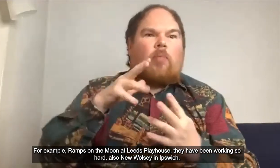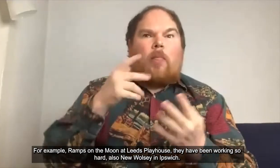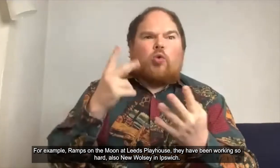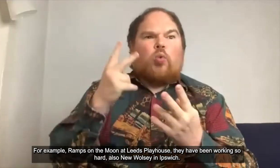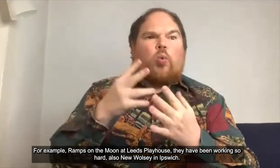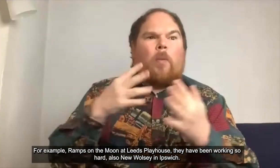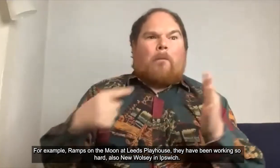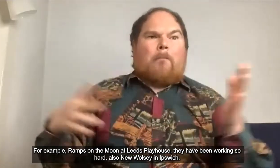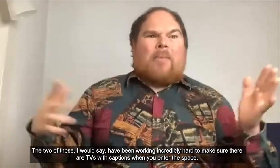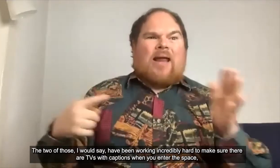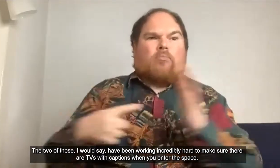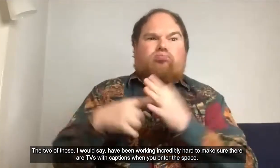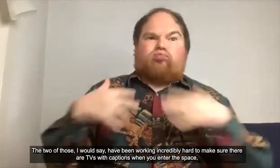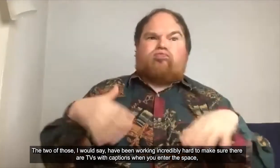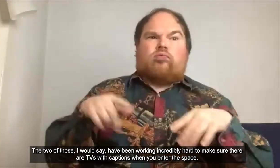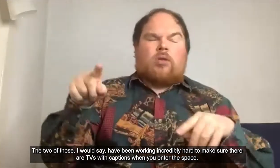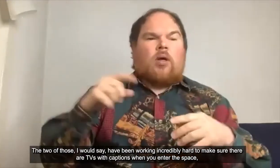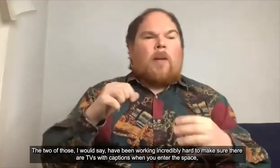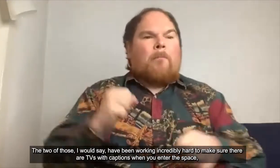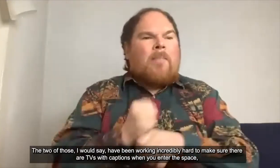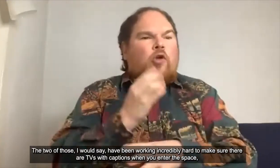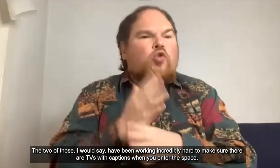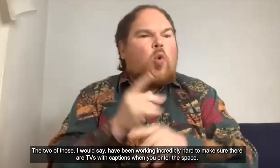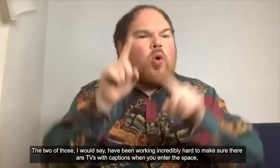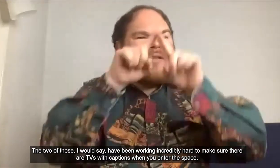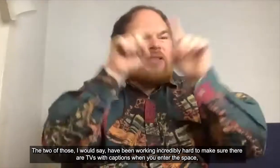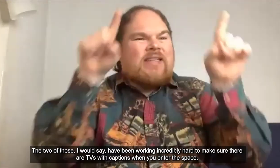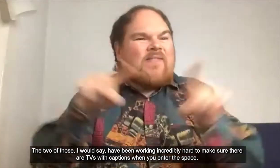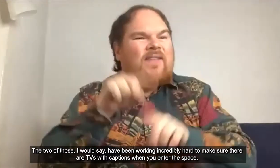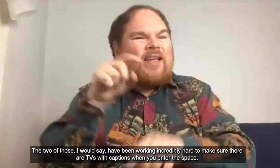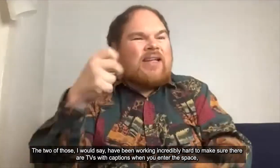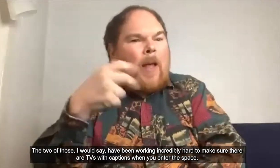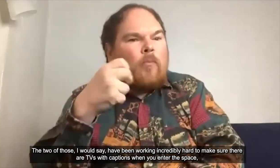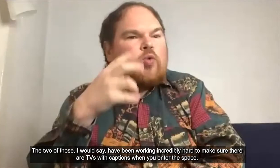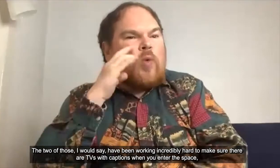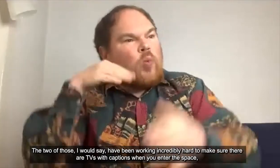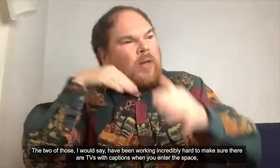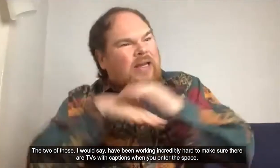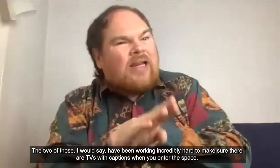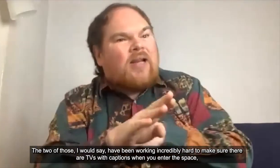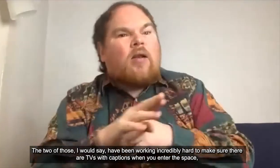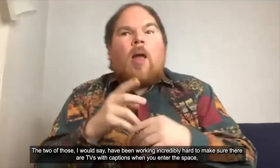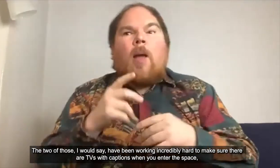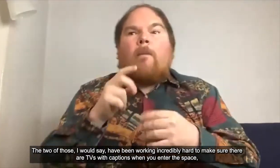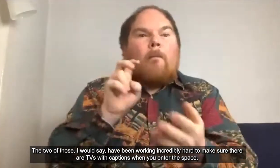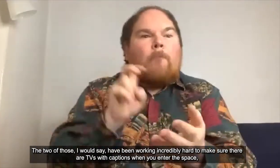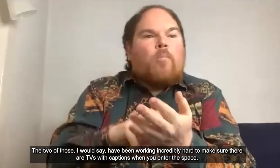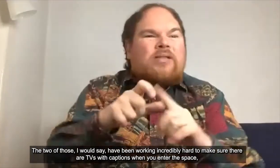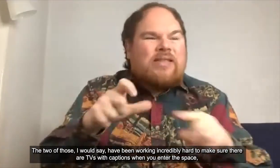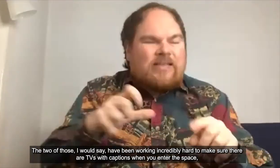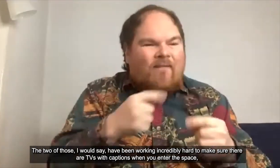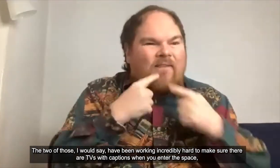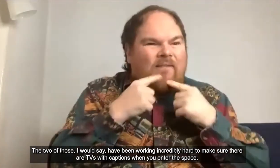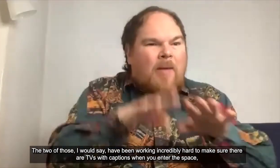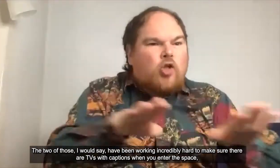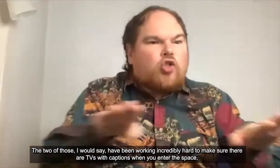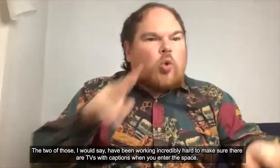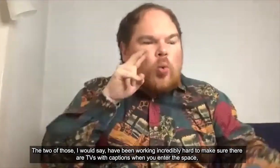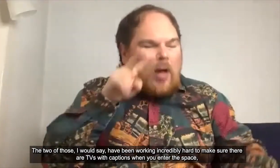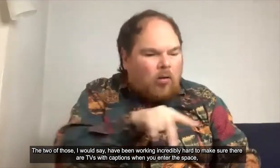ipswich um the two of those I would say have been working incredibly hard to make sure that there's TVs with captions when you enter the